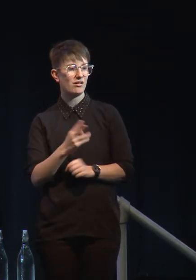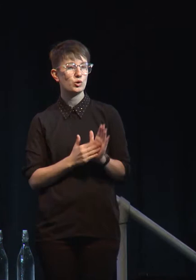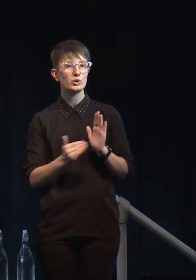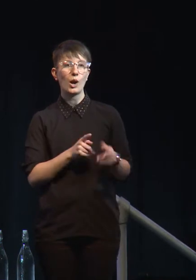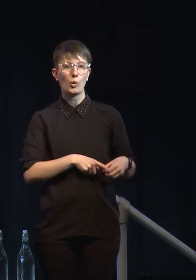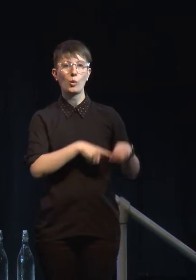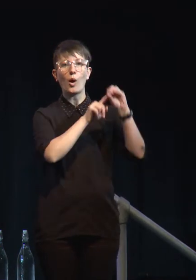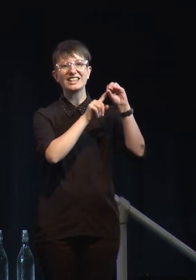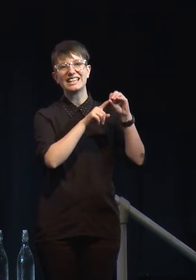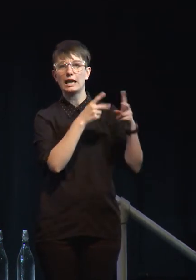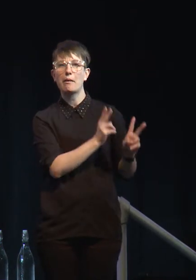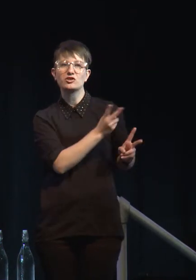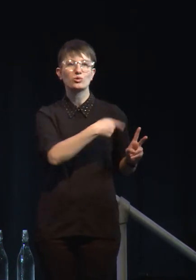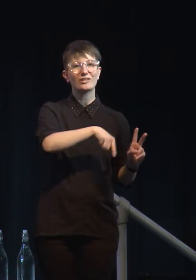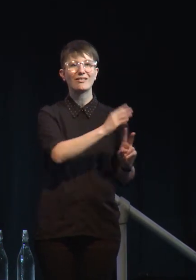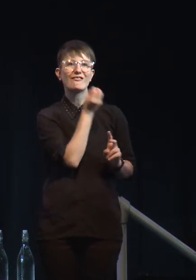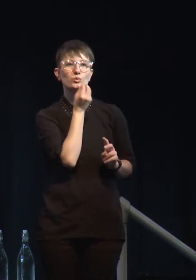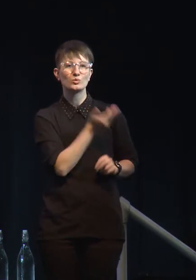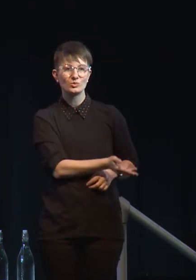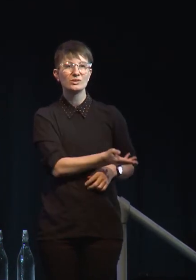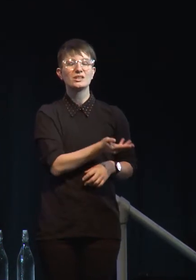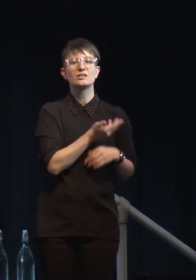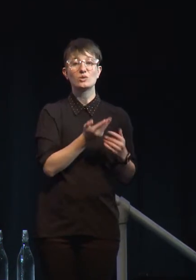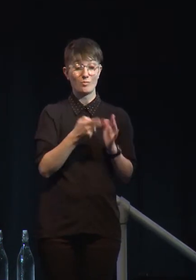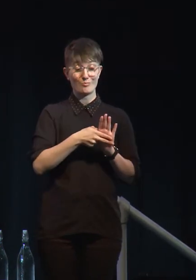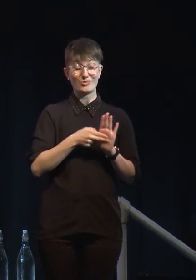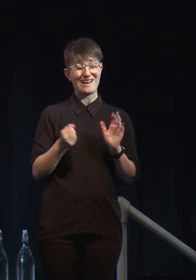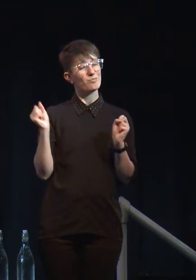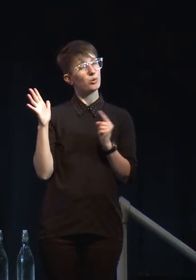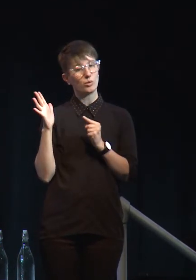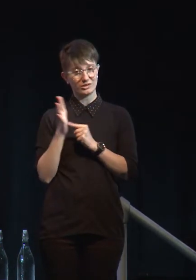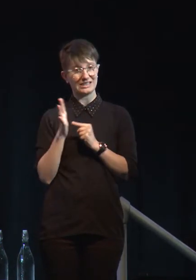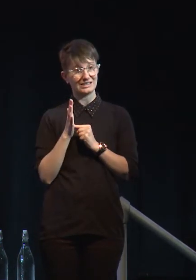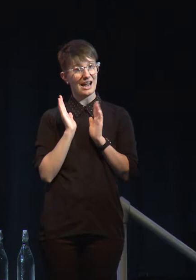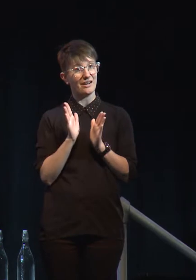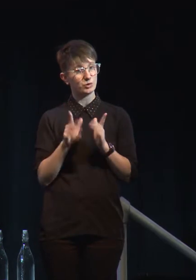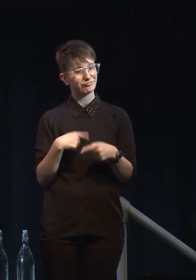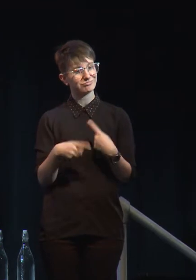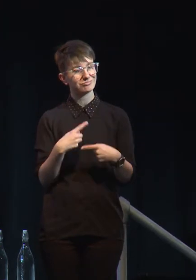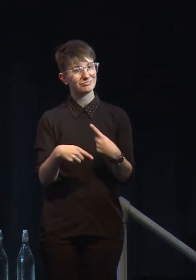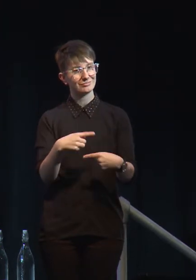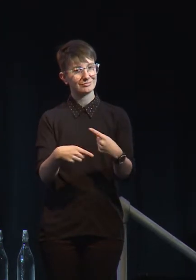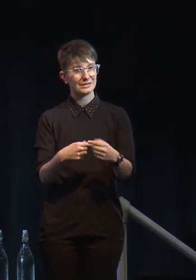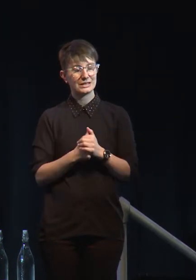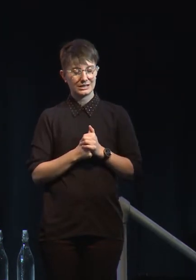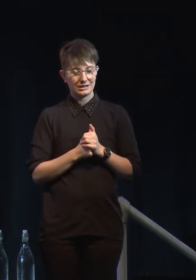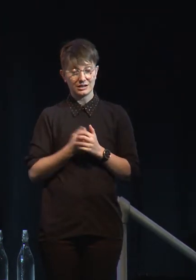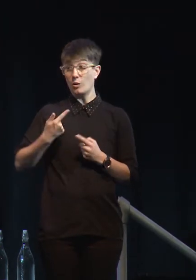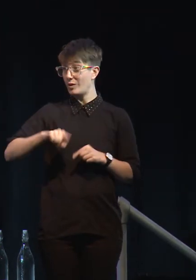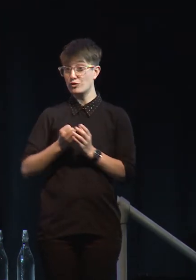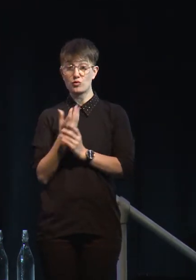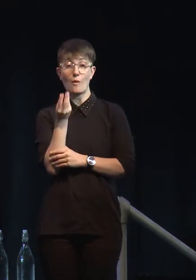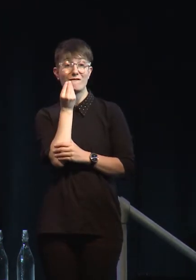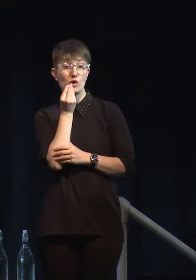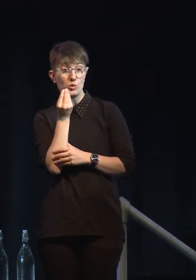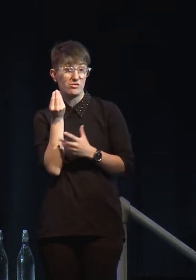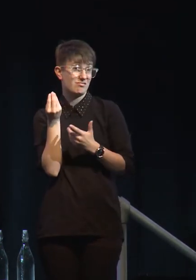And we think that that brand is critically important as growers and producers of food products ourselves here in New Zealand,